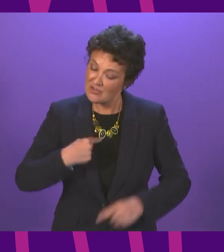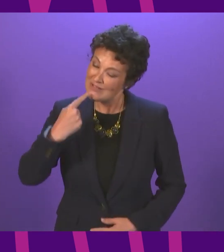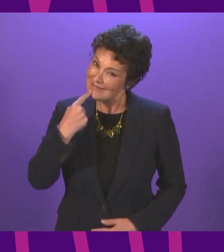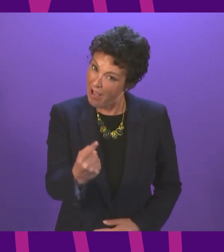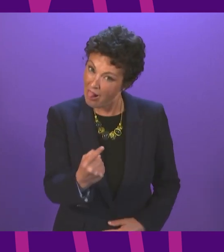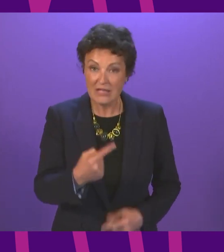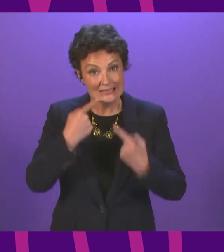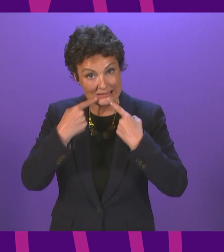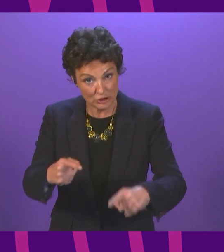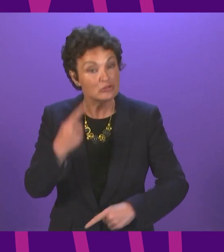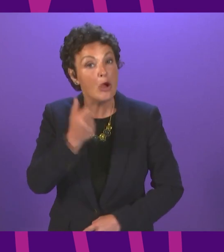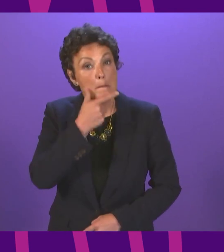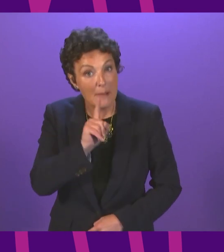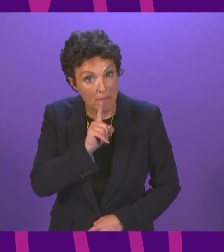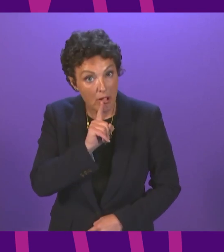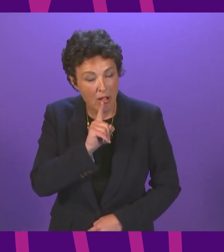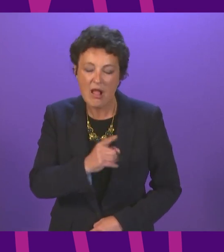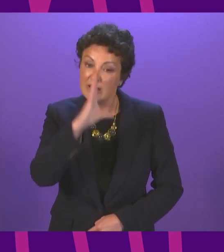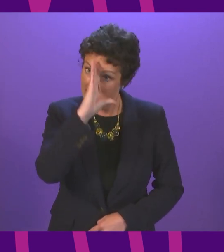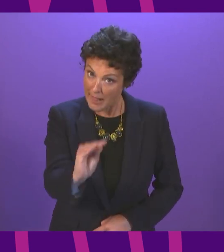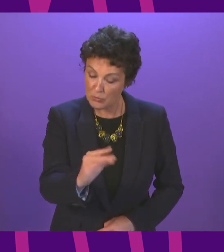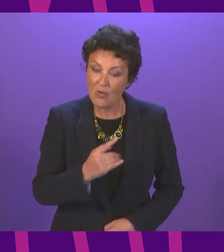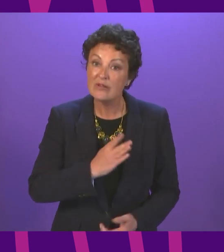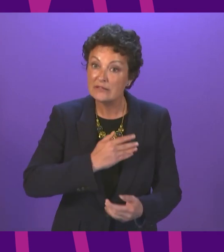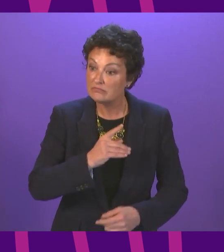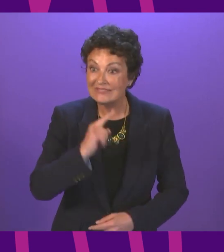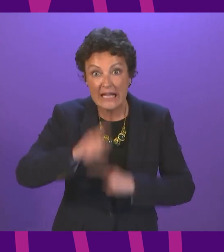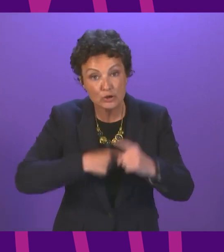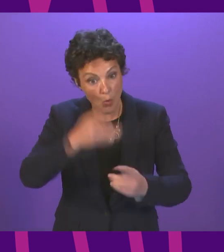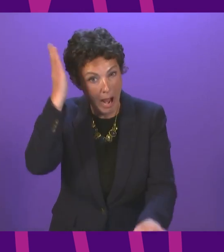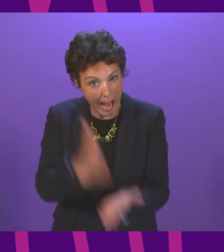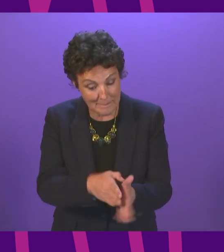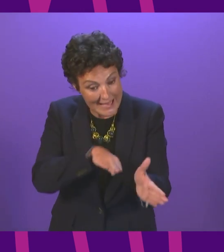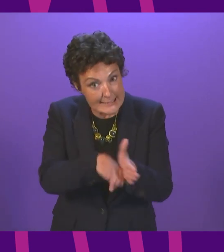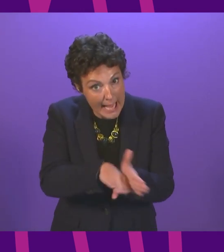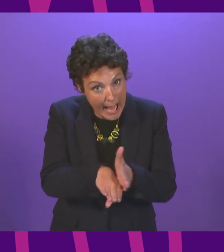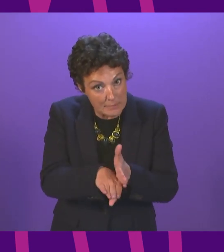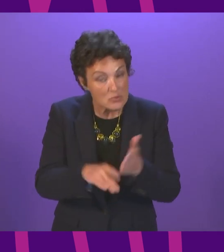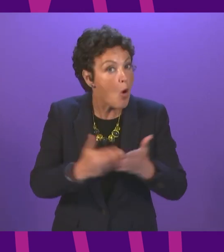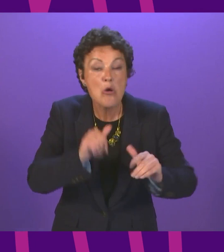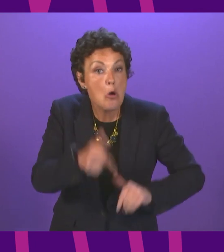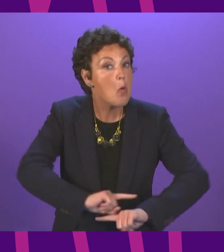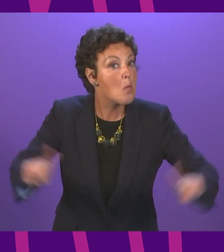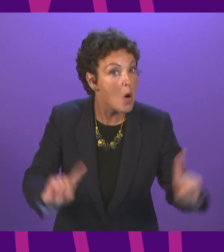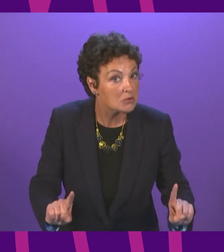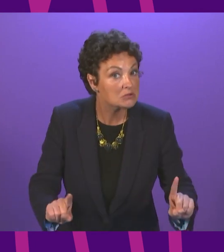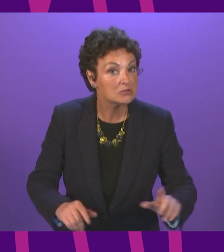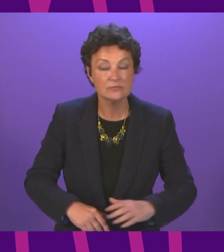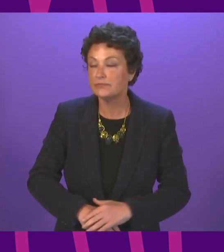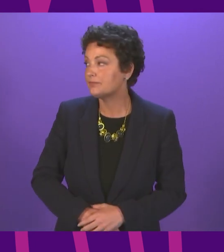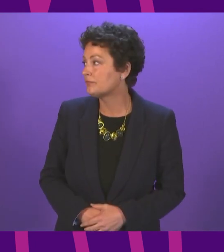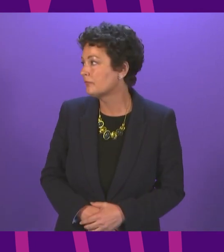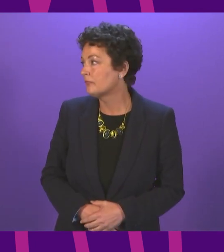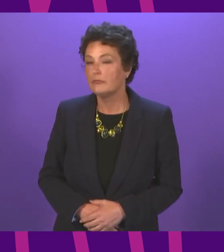answer. Will there be traditional exams next year? The First Minister. I'm sorry if the complexities of these